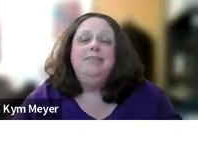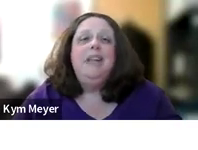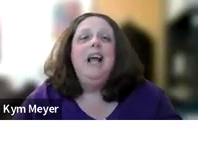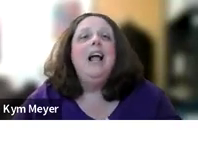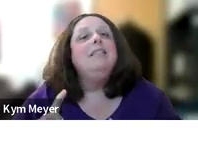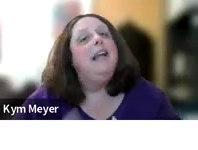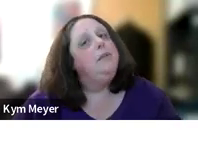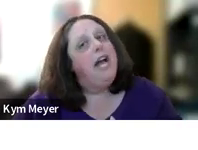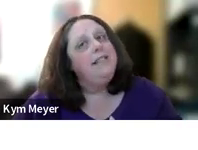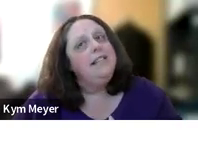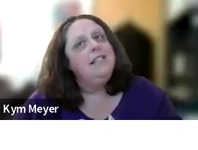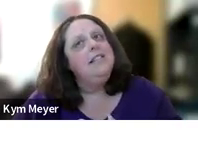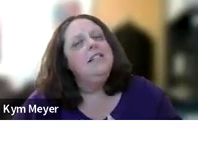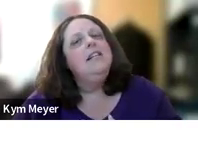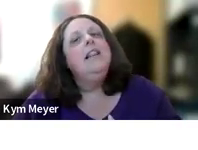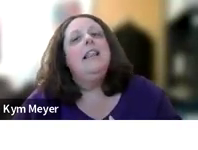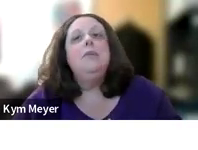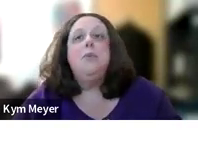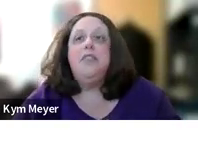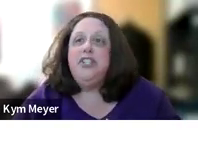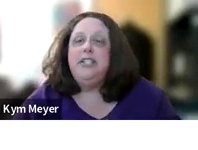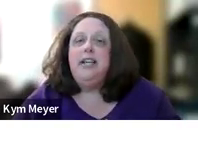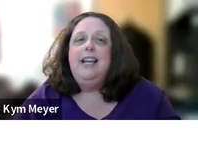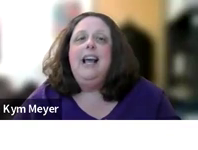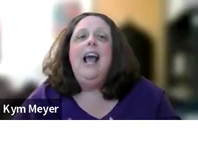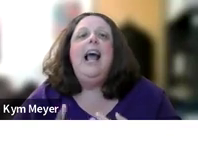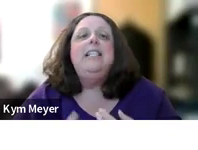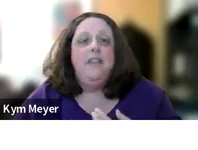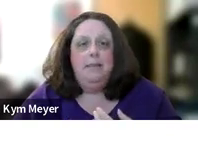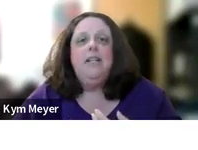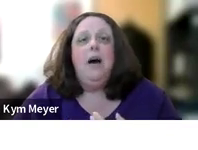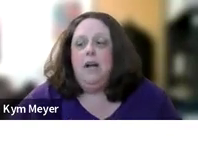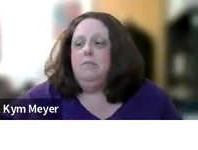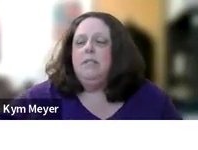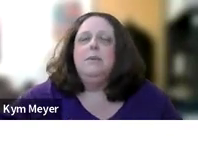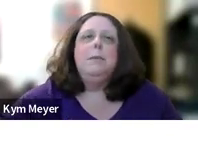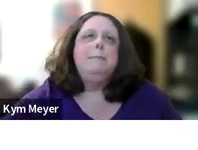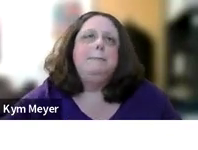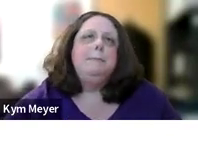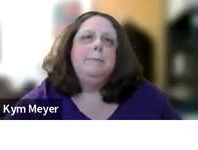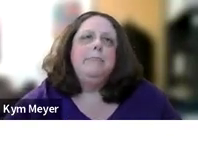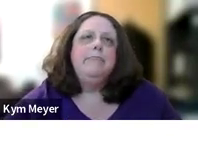-making, language access, language proficiency, and developmental outcomes.